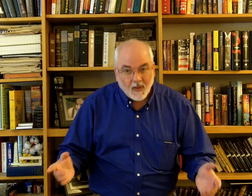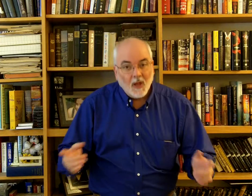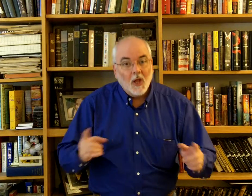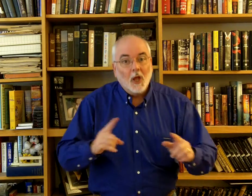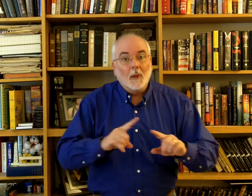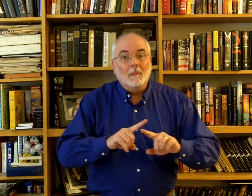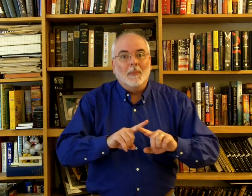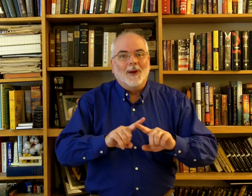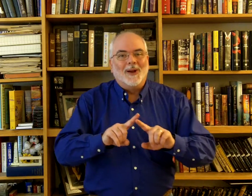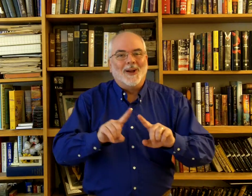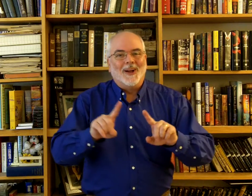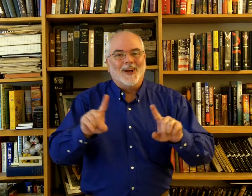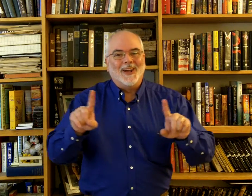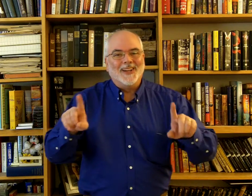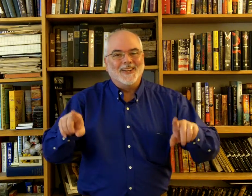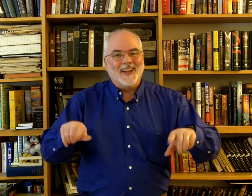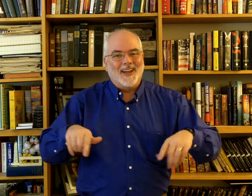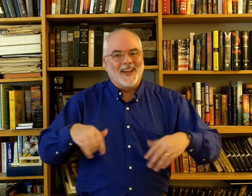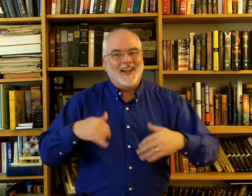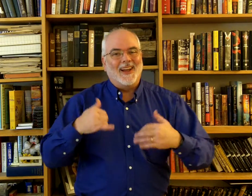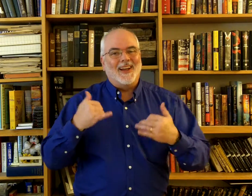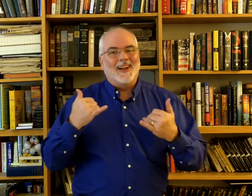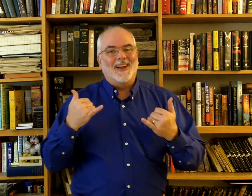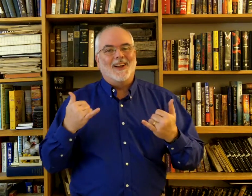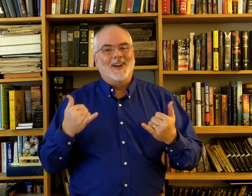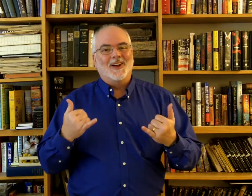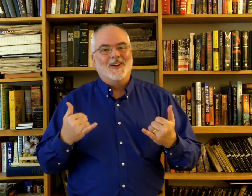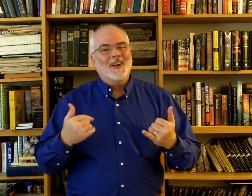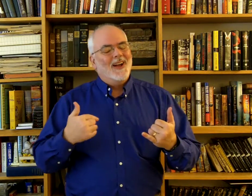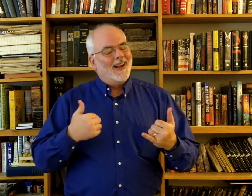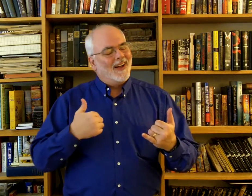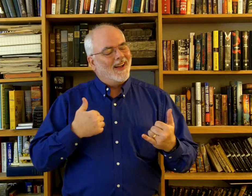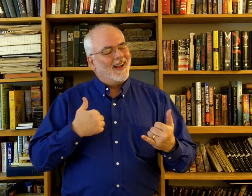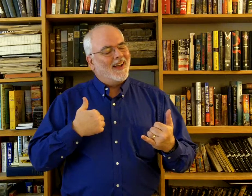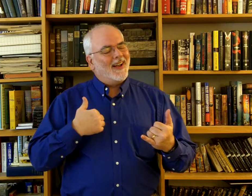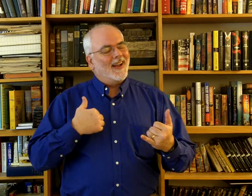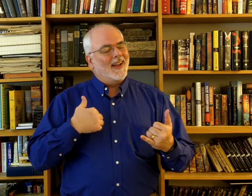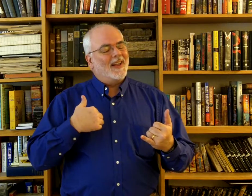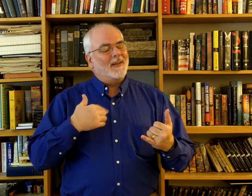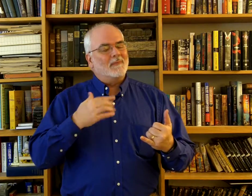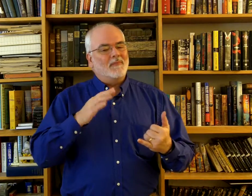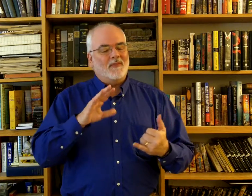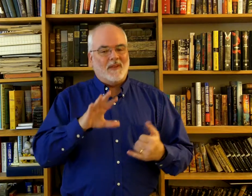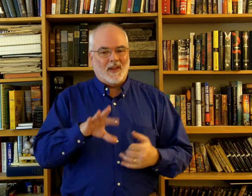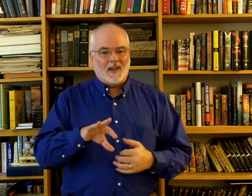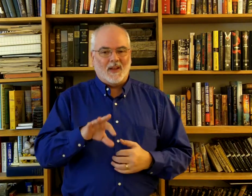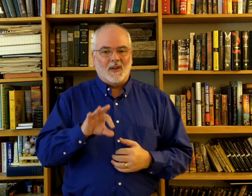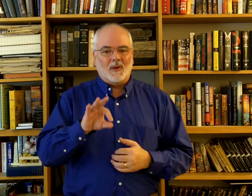But now I'm found